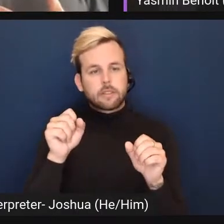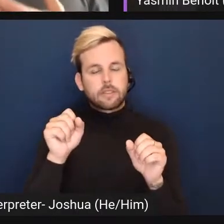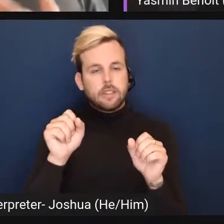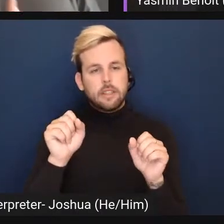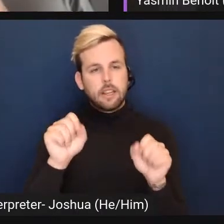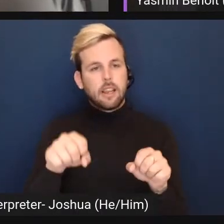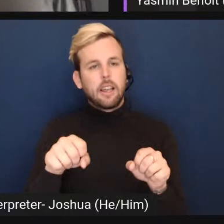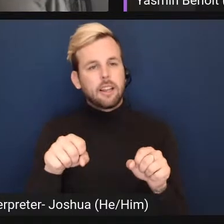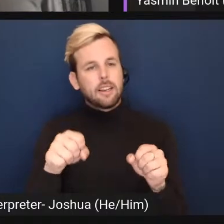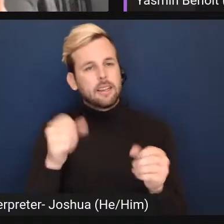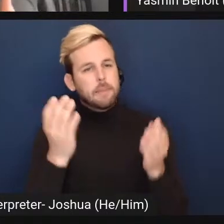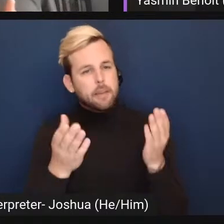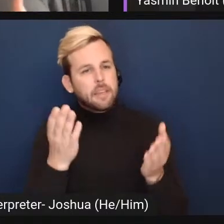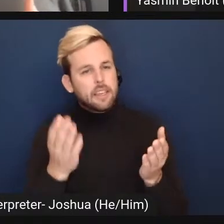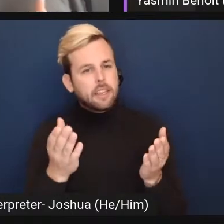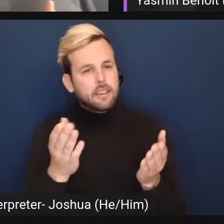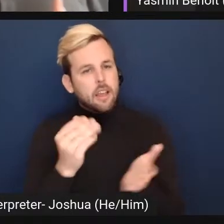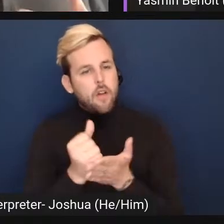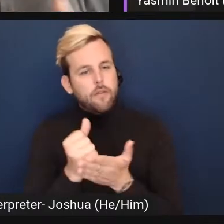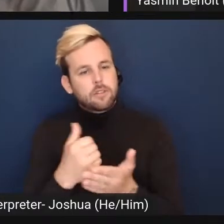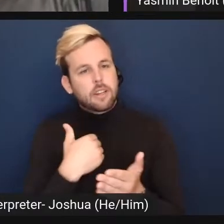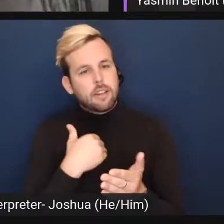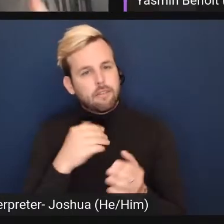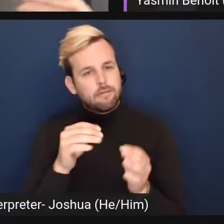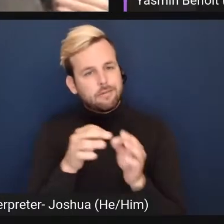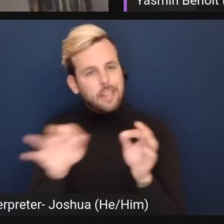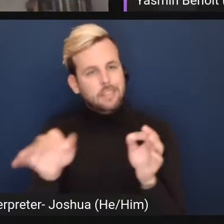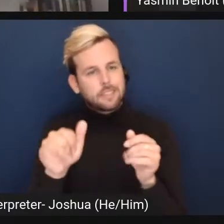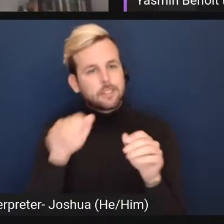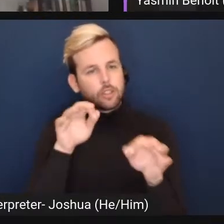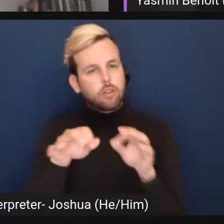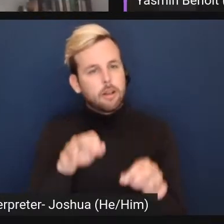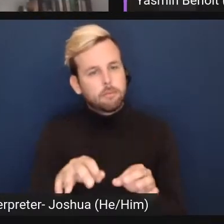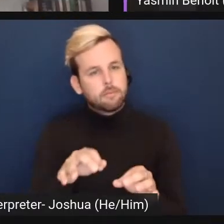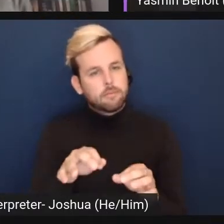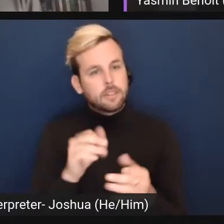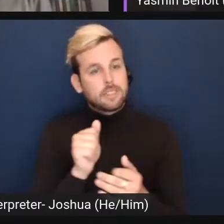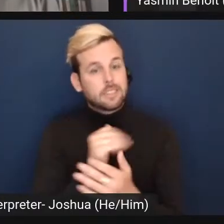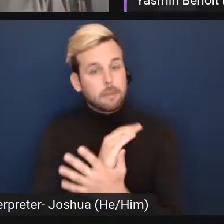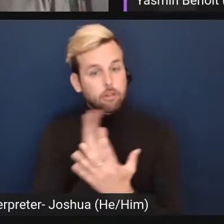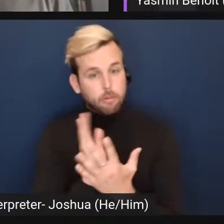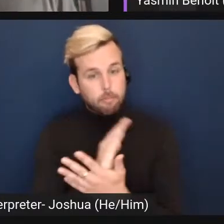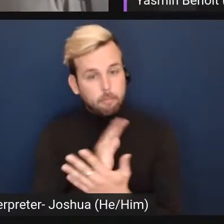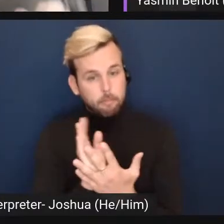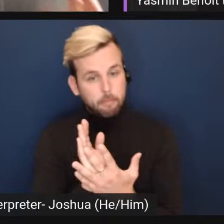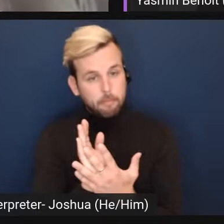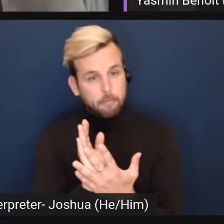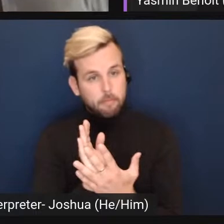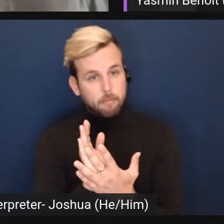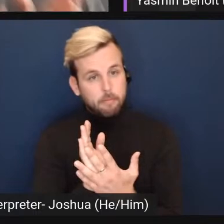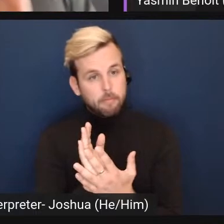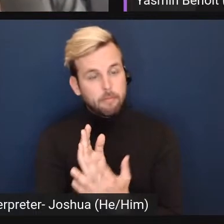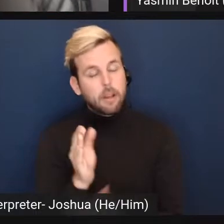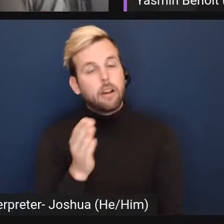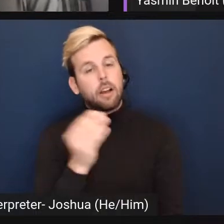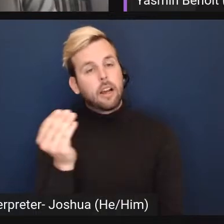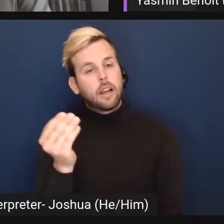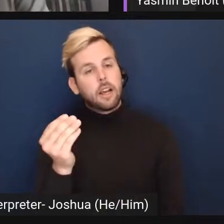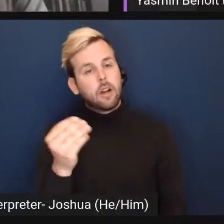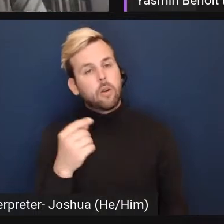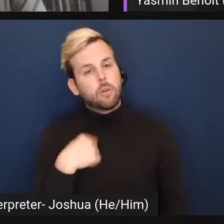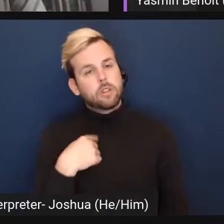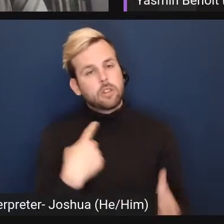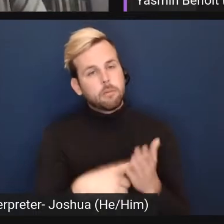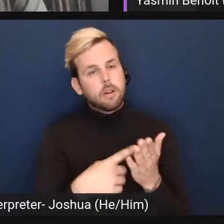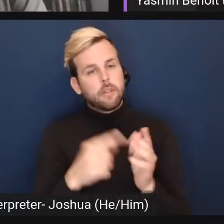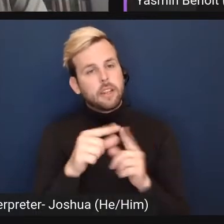there, it may be helpful to have texts that describes a spectrum. Um, and when we're talking about